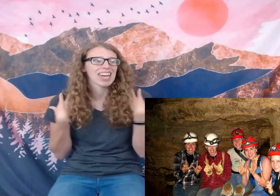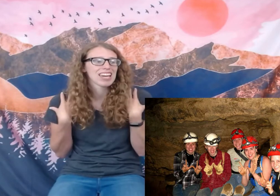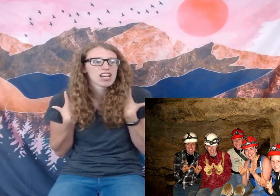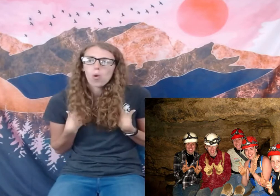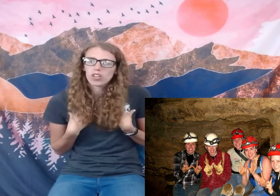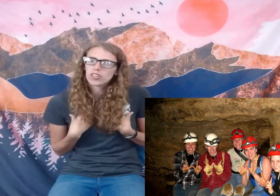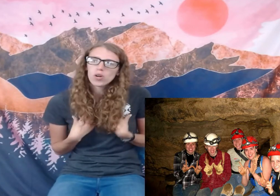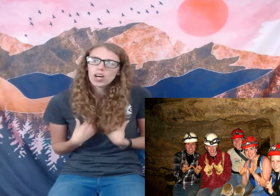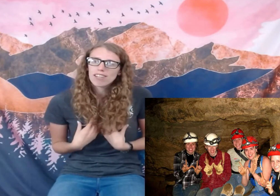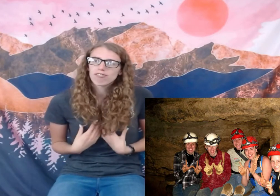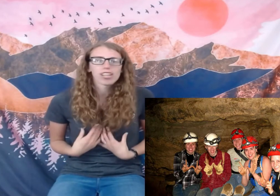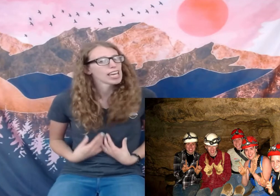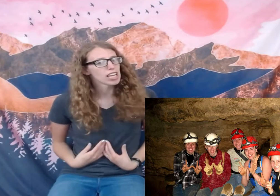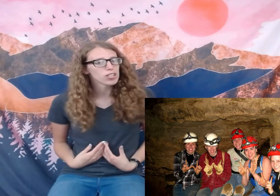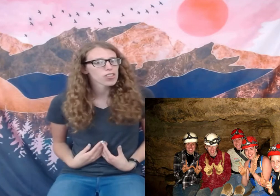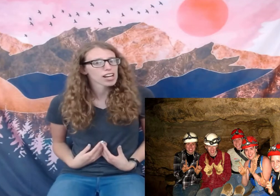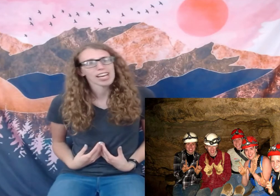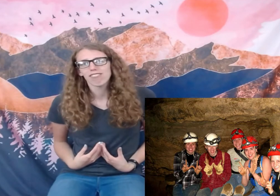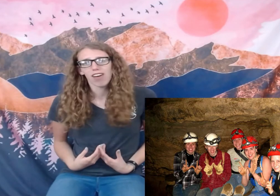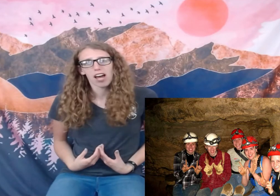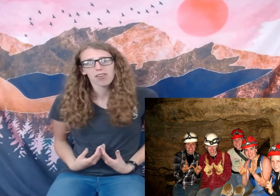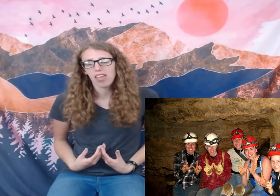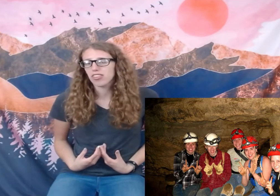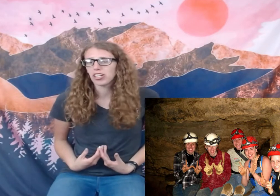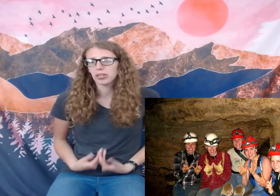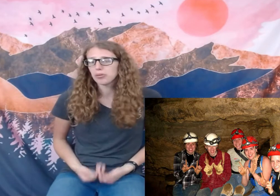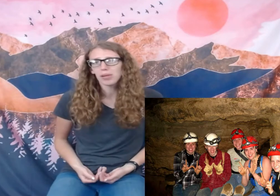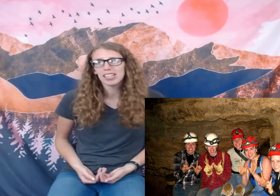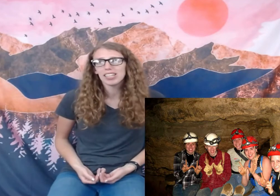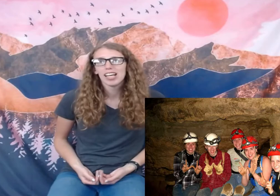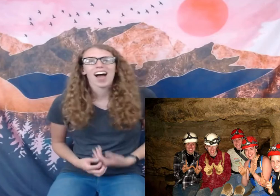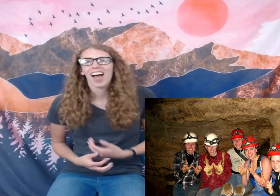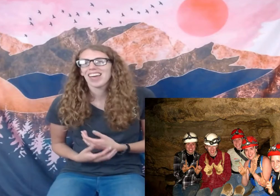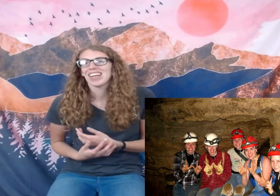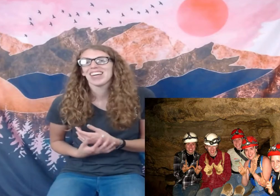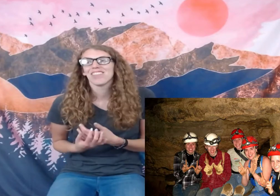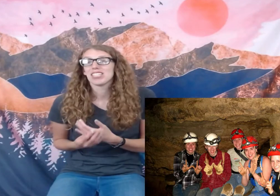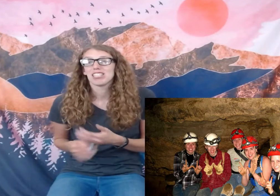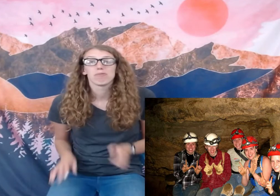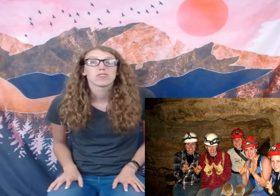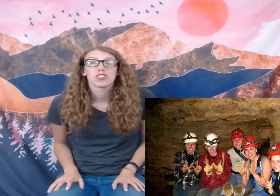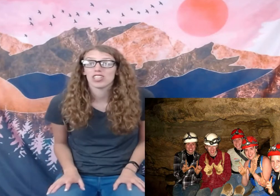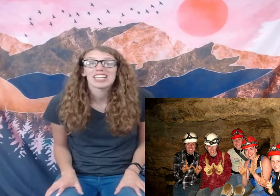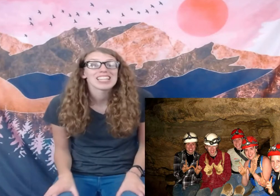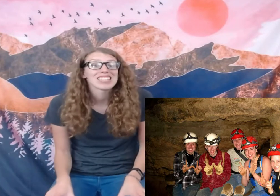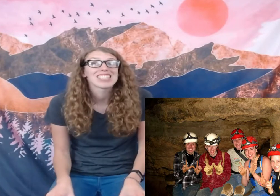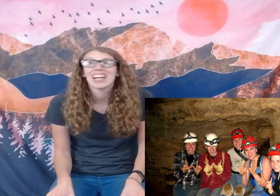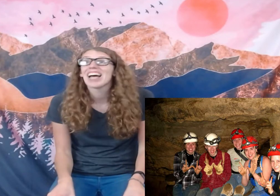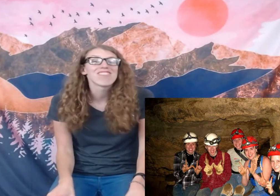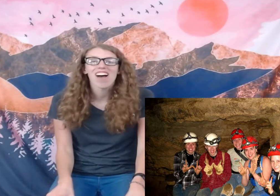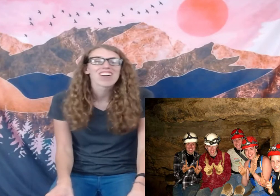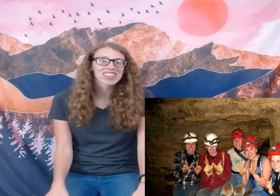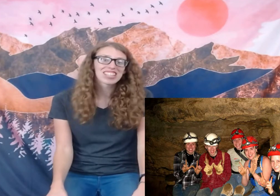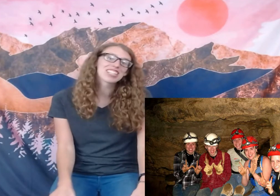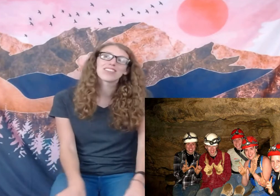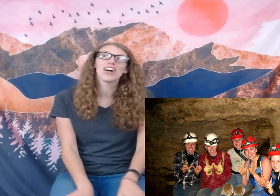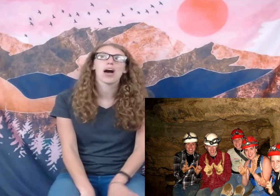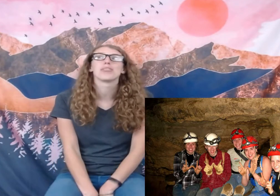a corduroy flannel that I had found at the Goodwill. I was in jeans that I had found at the Goodwill. I